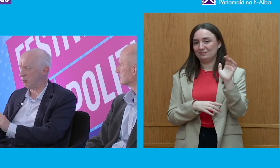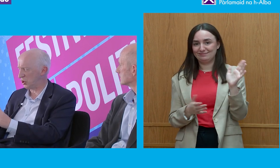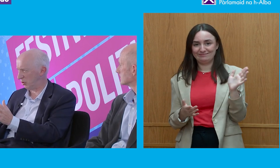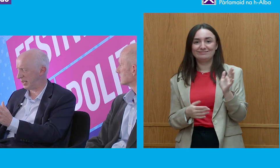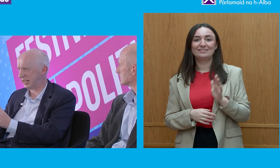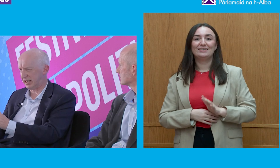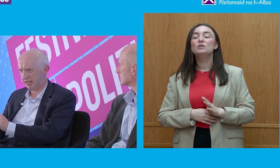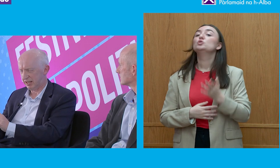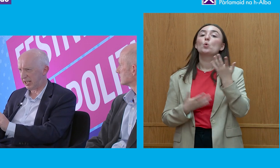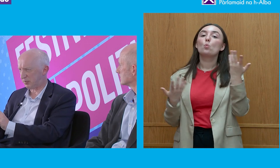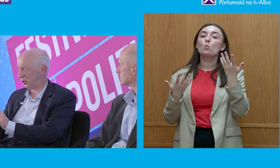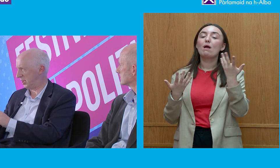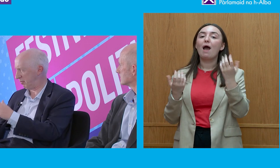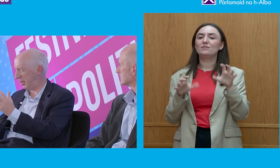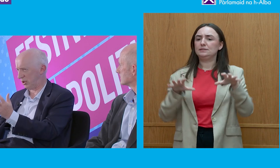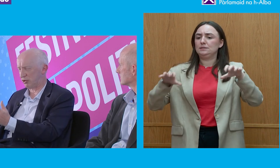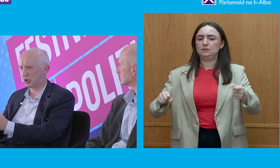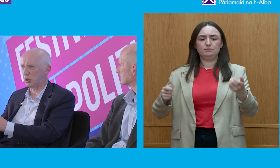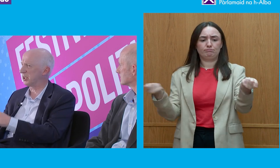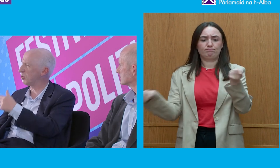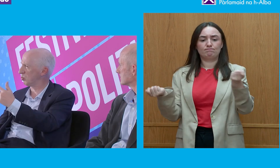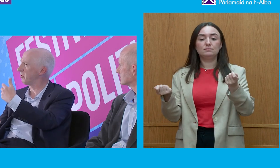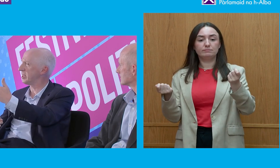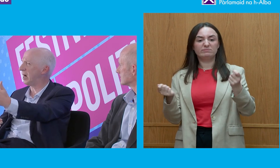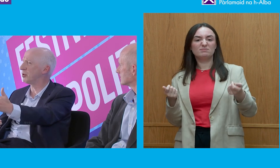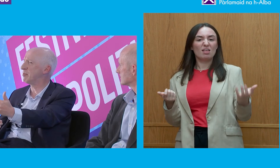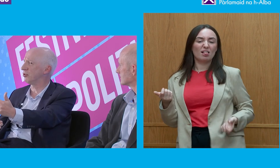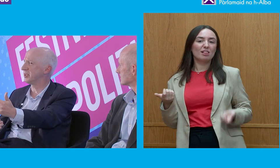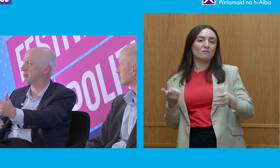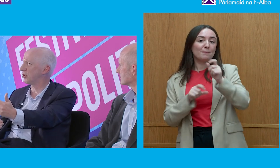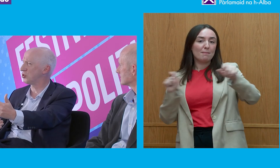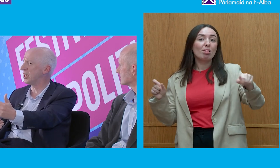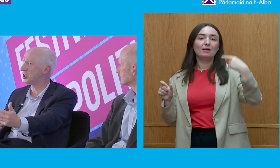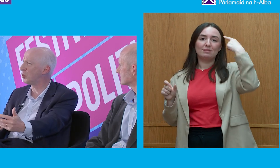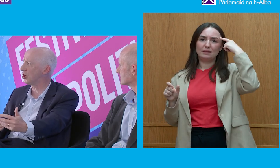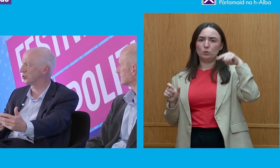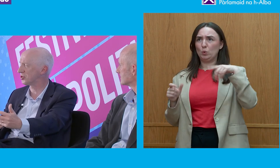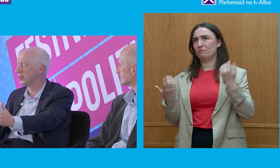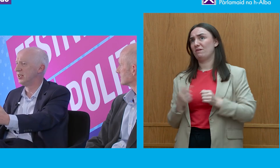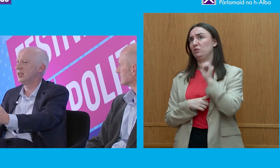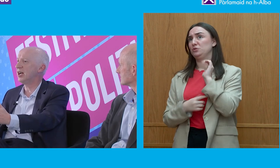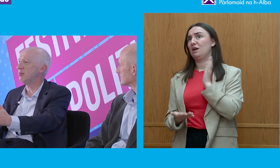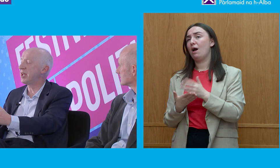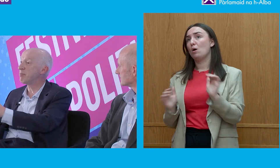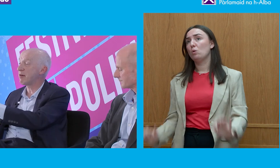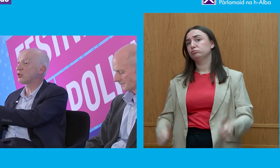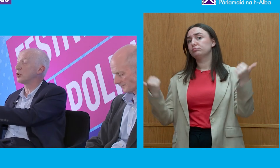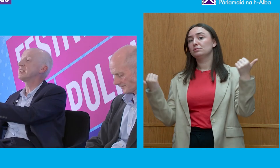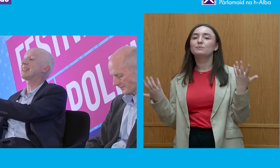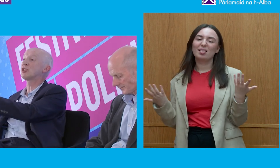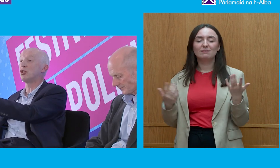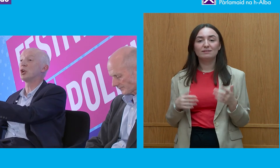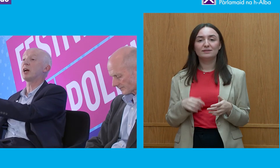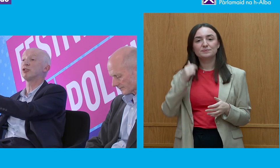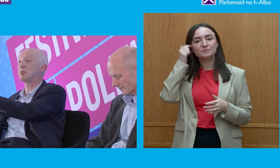empire in which you're basically exploiting people across the world, I always worry about how liberal this revolution actually was. The empire, of